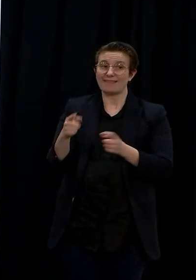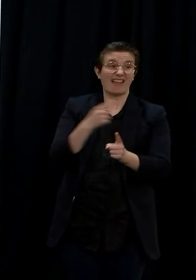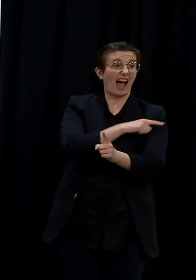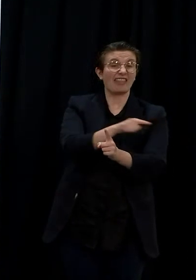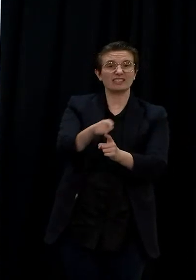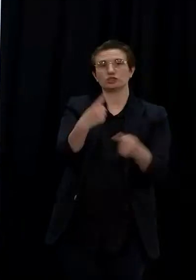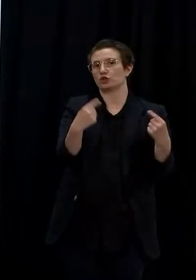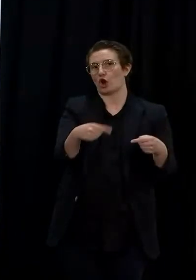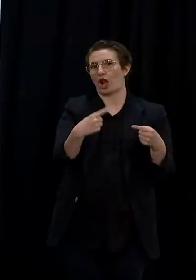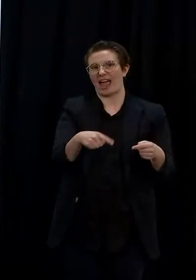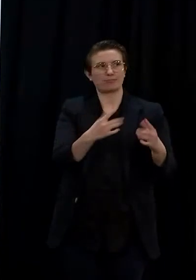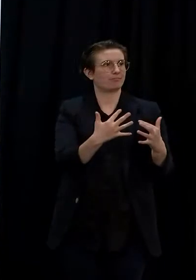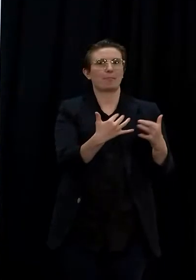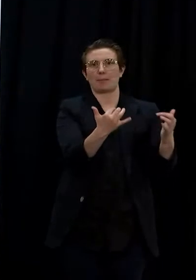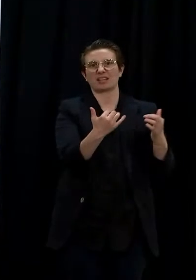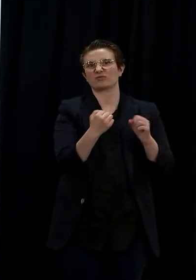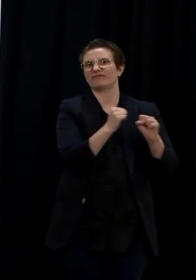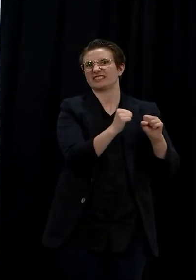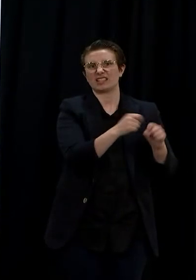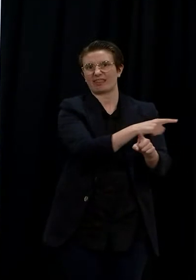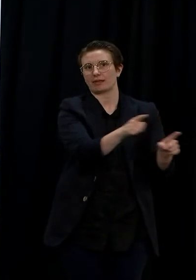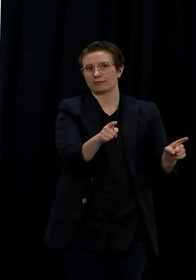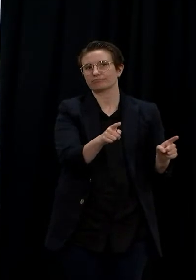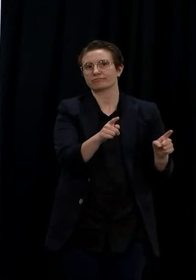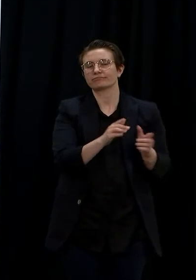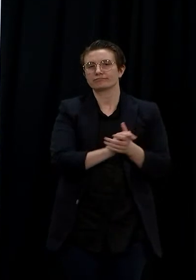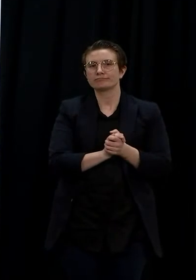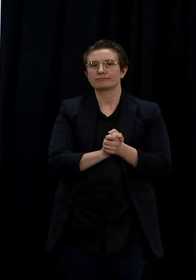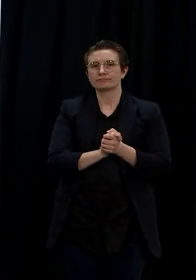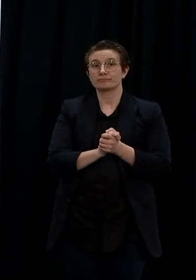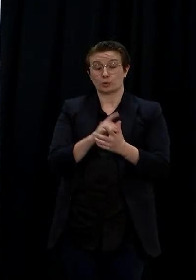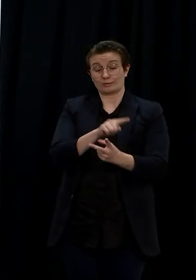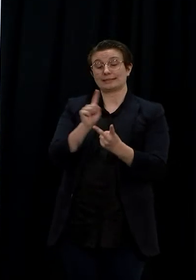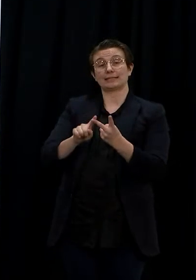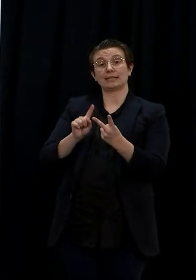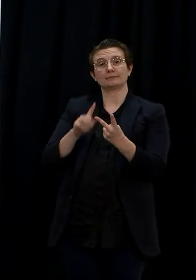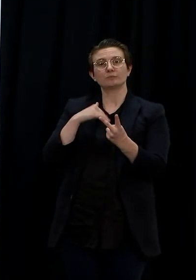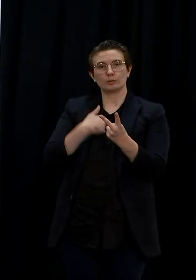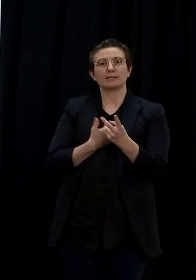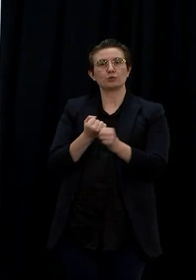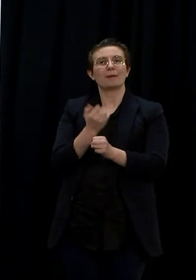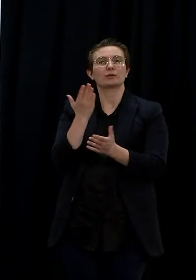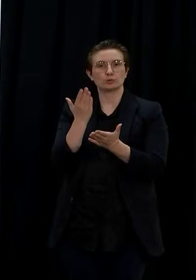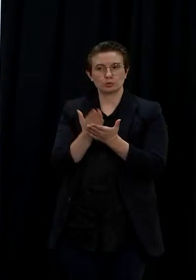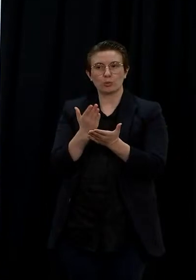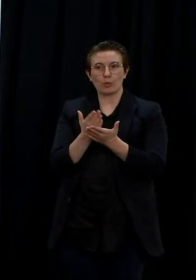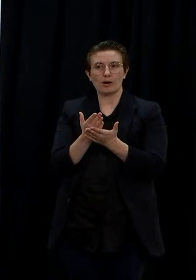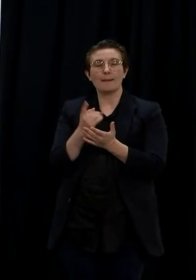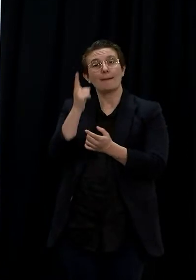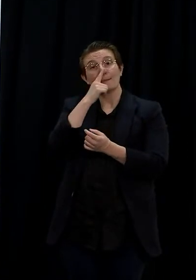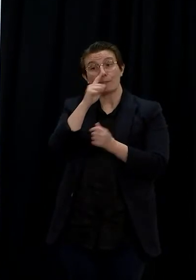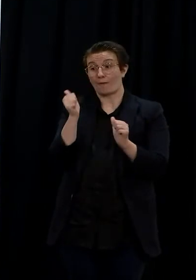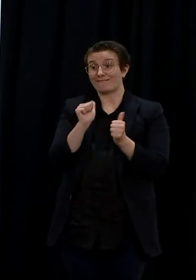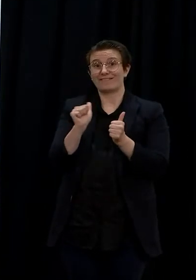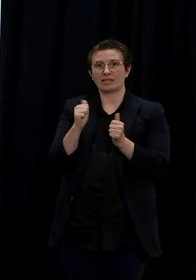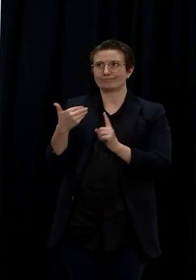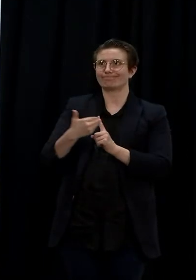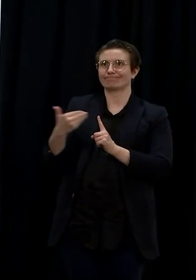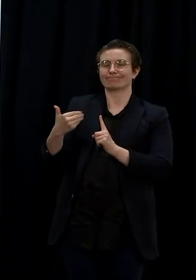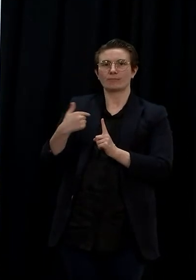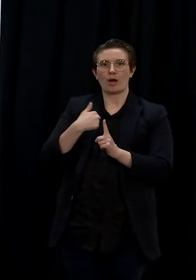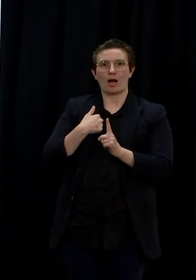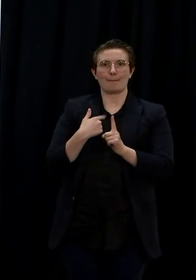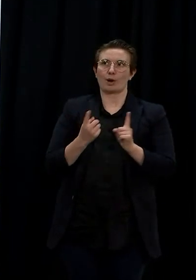The second thing we want to really start seeing is either a greater proportion of people who are already identified as contacts or household